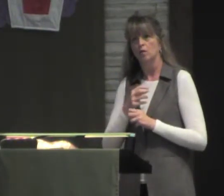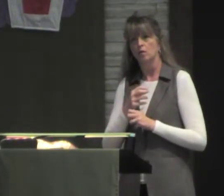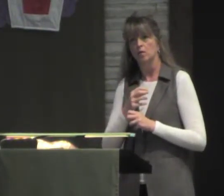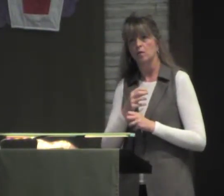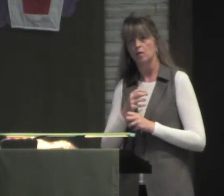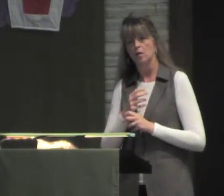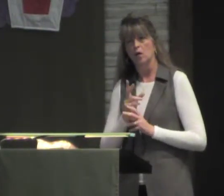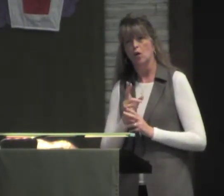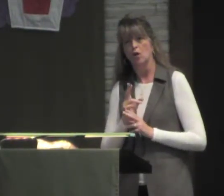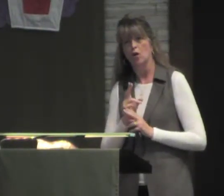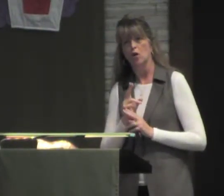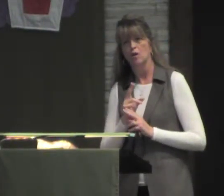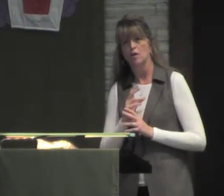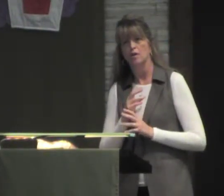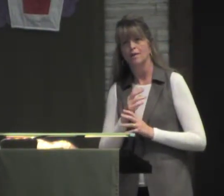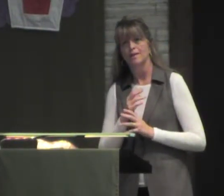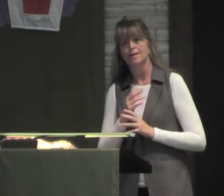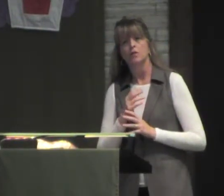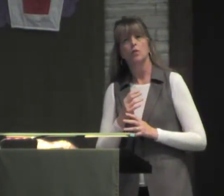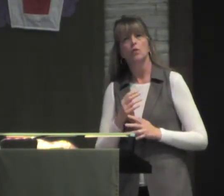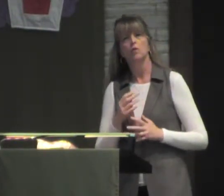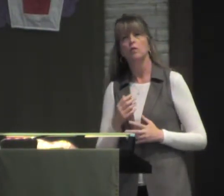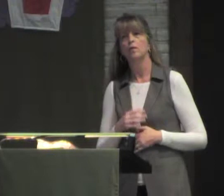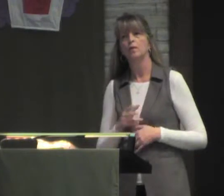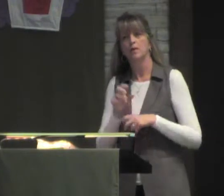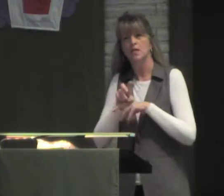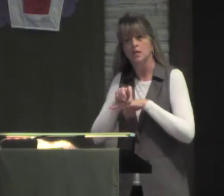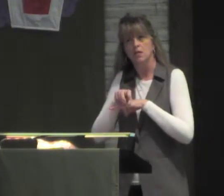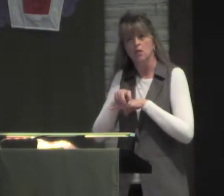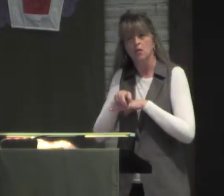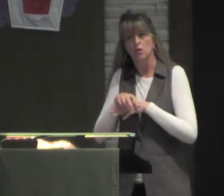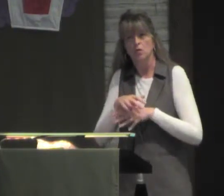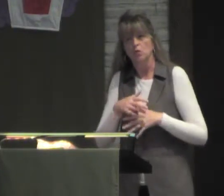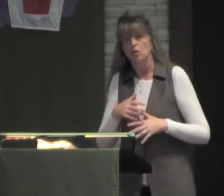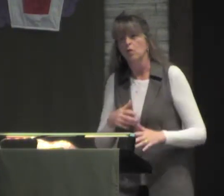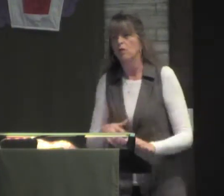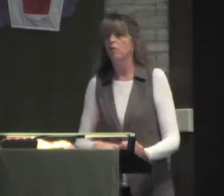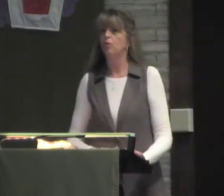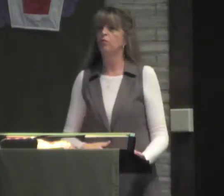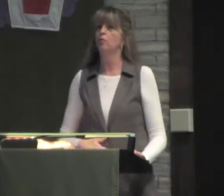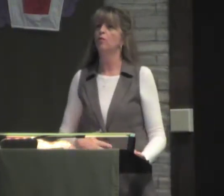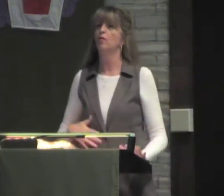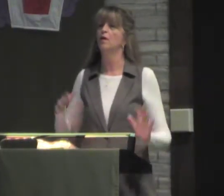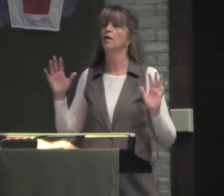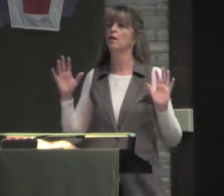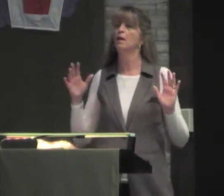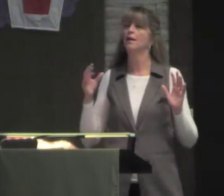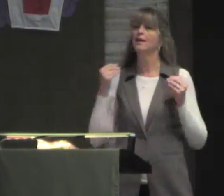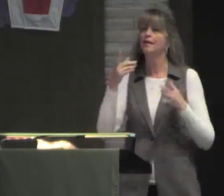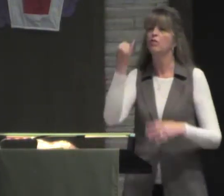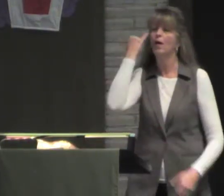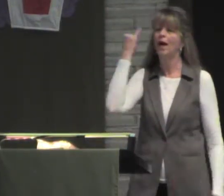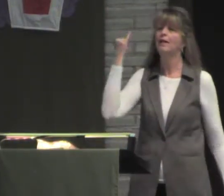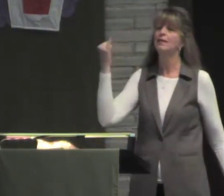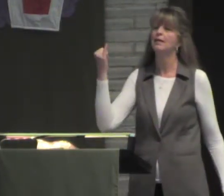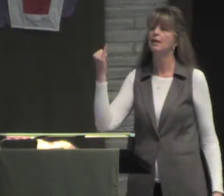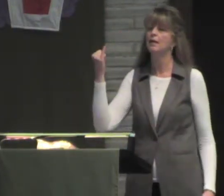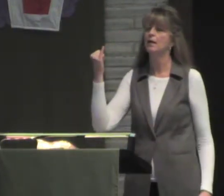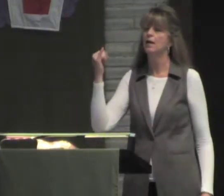scene that will just make you think, oh my gosh, it'll keep you on the edge of your seat watching that. And it